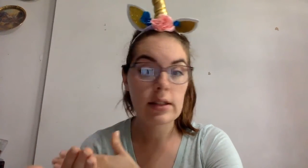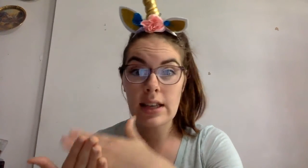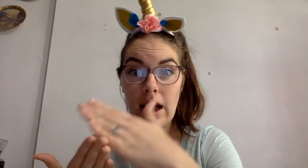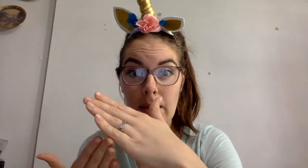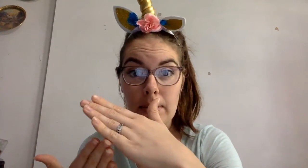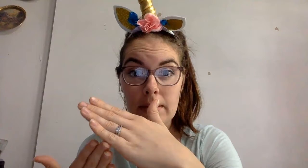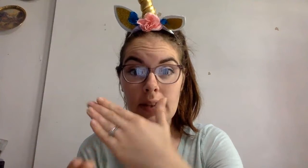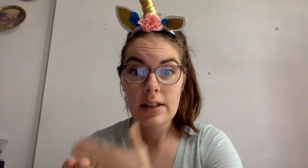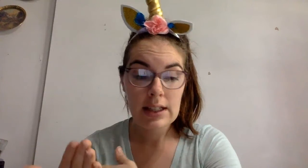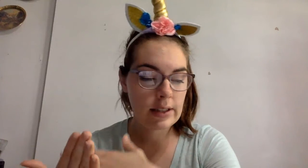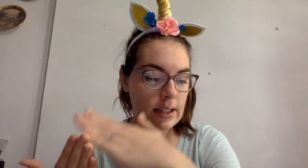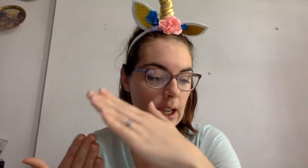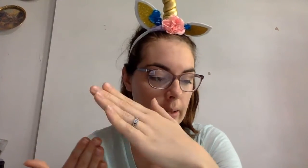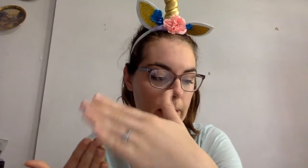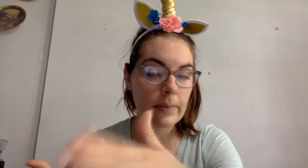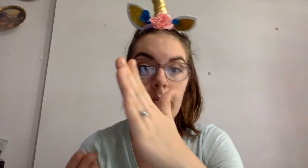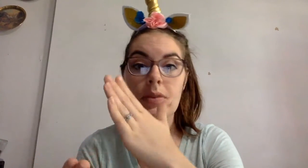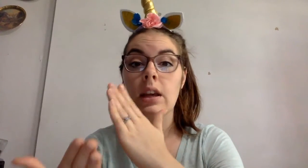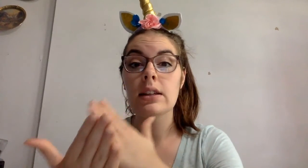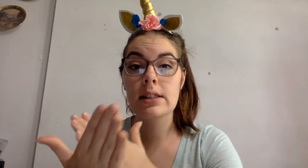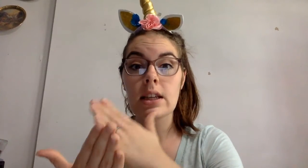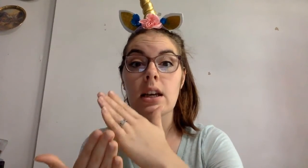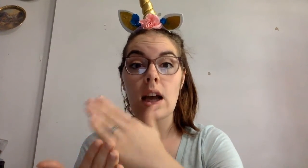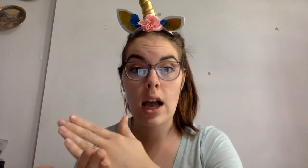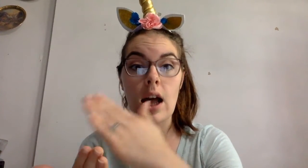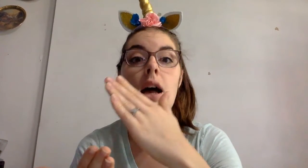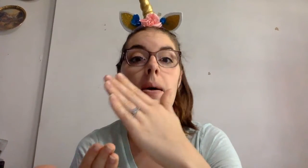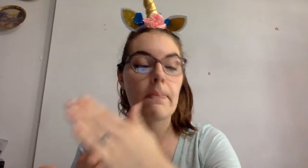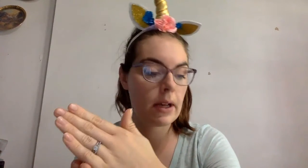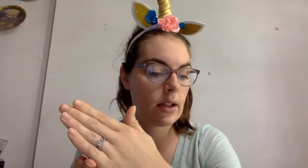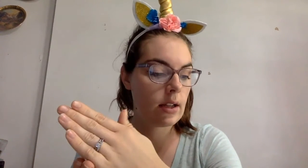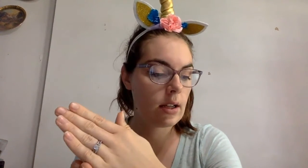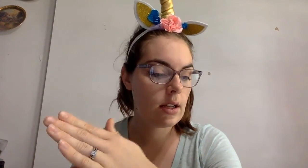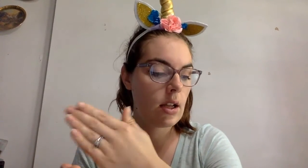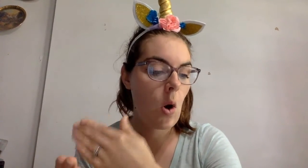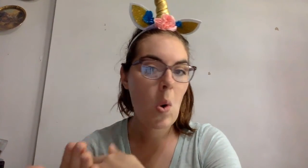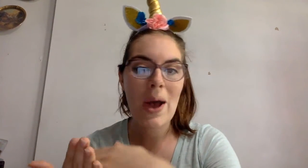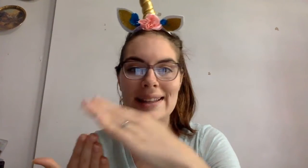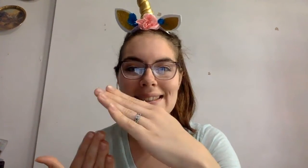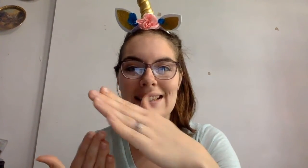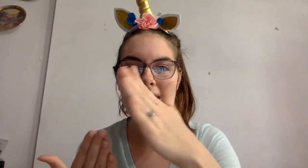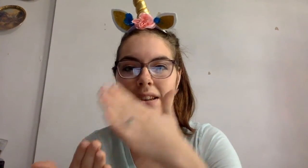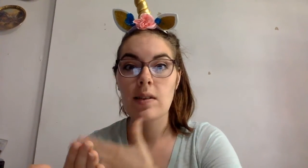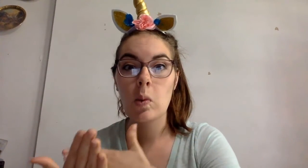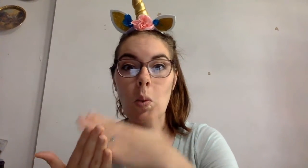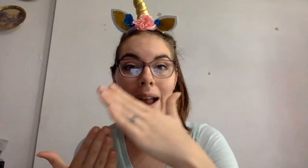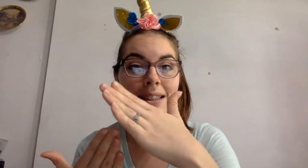Tub. Tub. T-a-b. Wet. Wet.